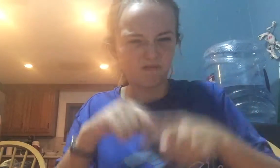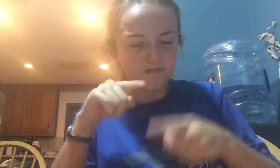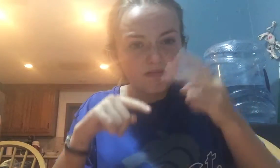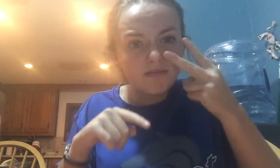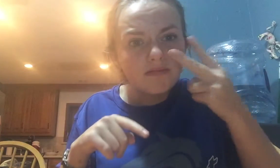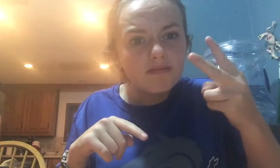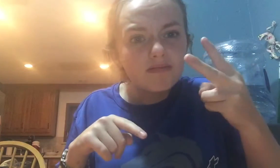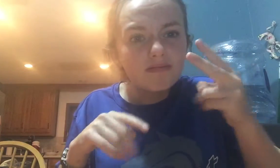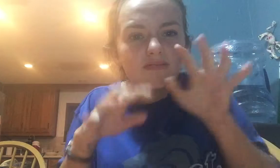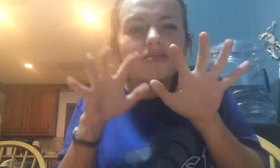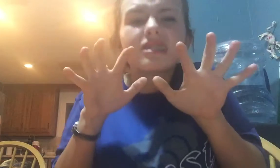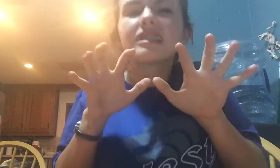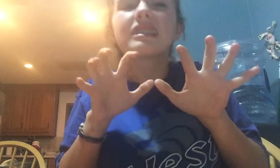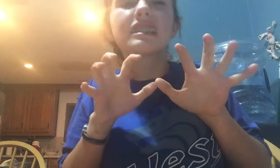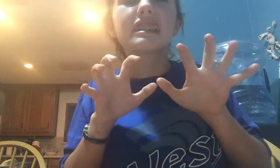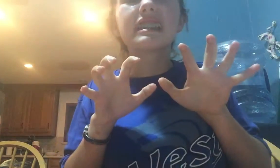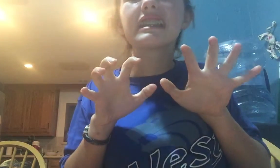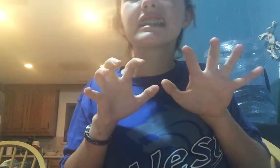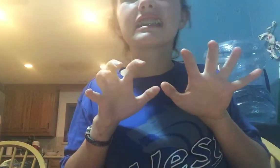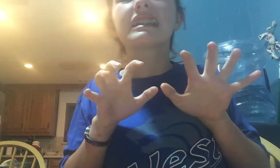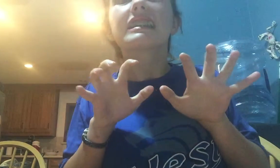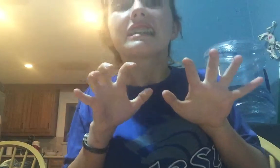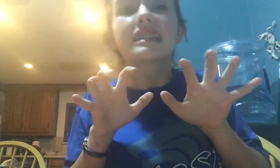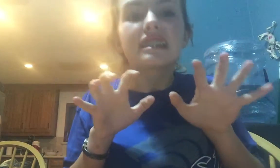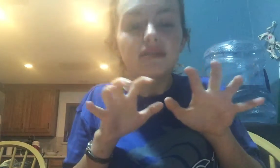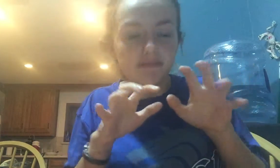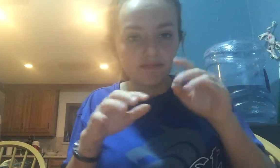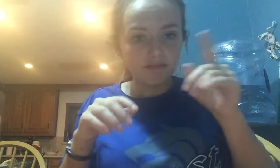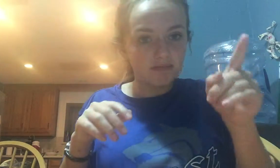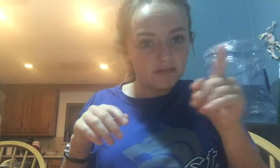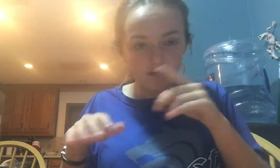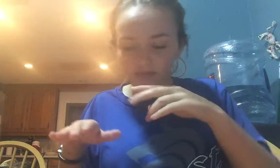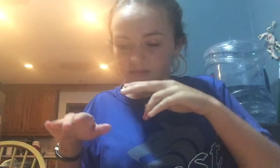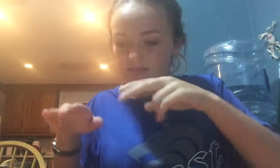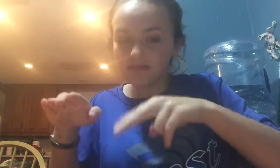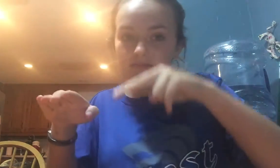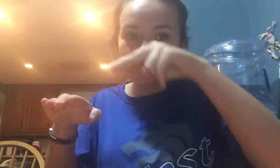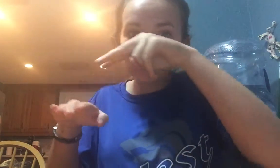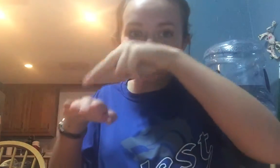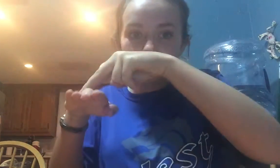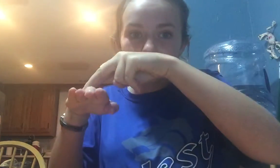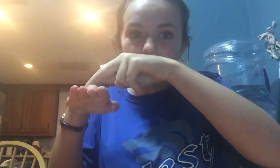sit up really tall and crane our neck. But when she stood on it, it made her taller, and we could see her better.